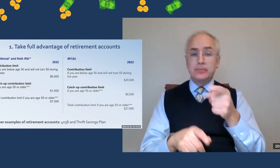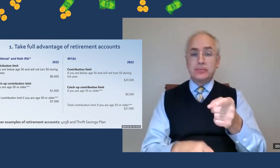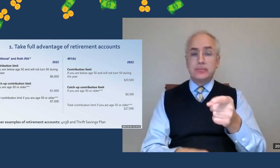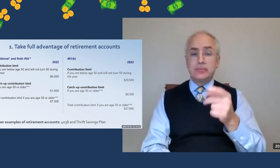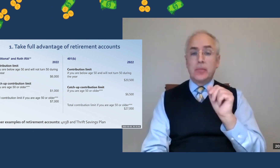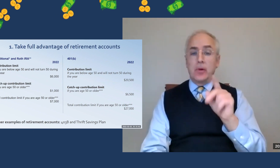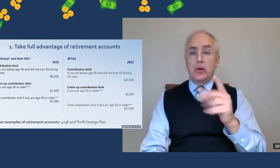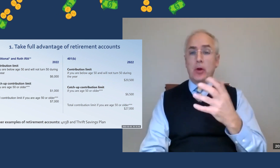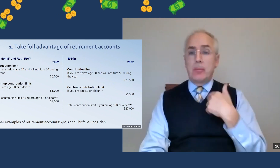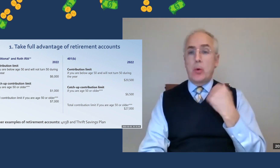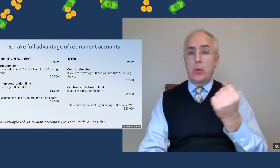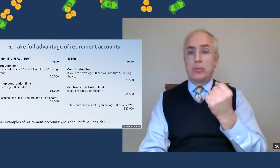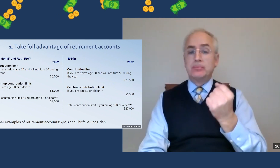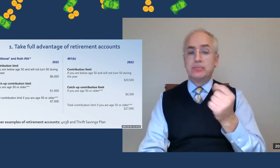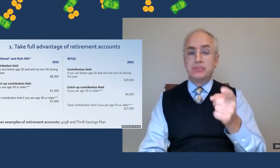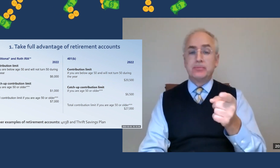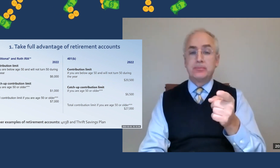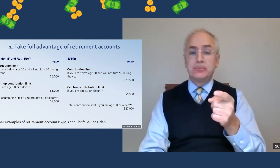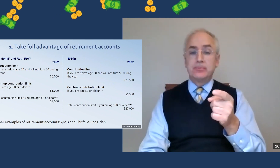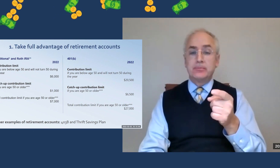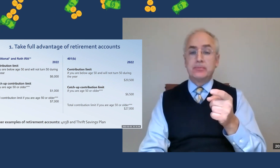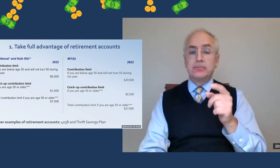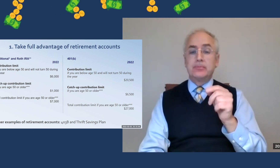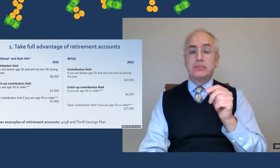Oh, okay. I see your message, Darius. I will hold.